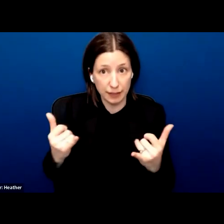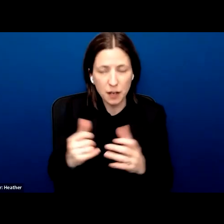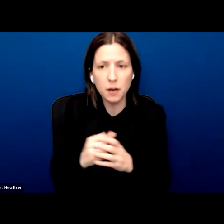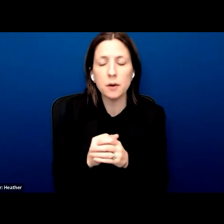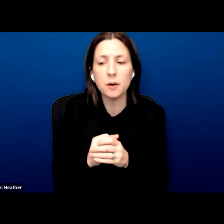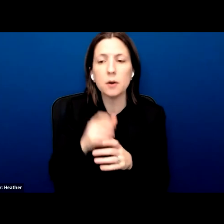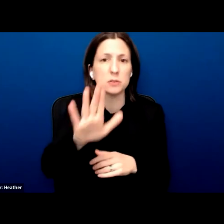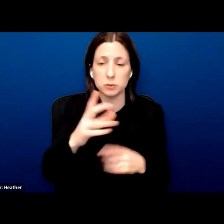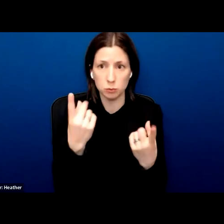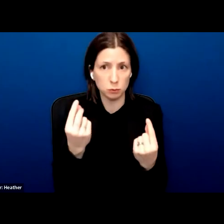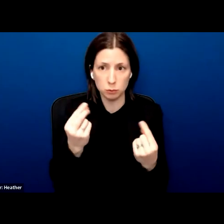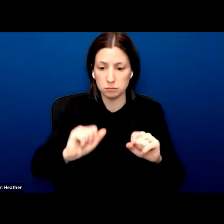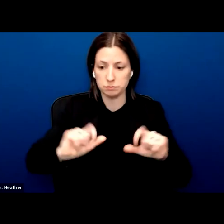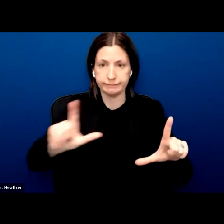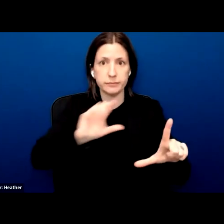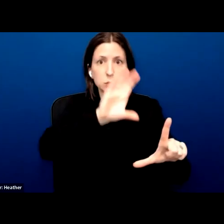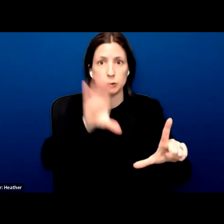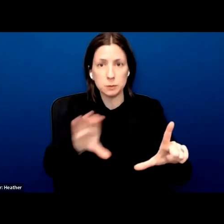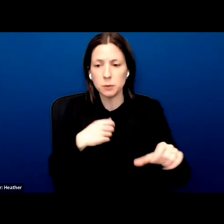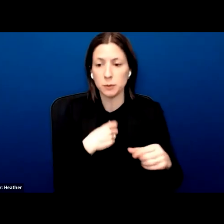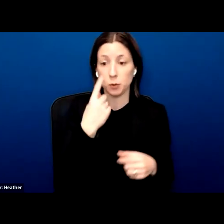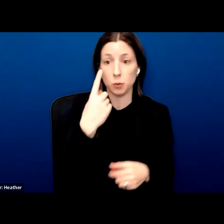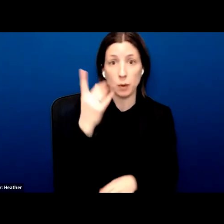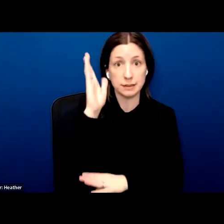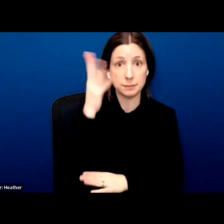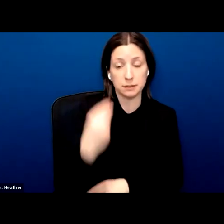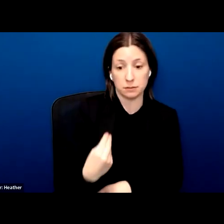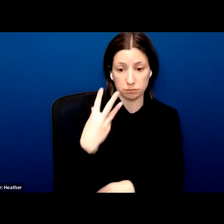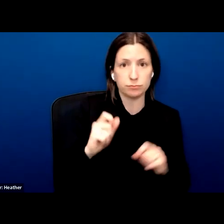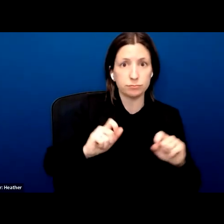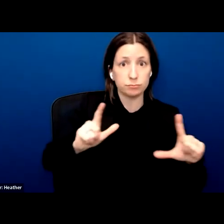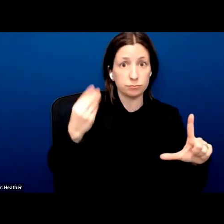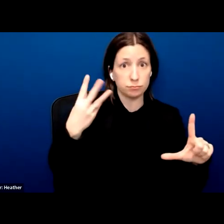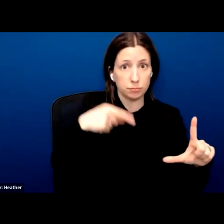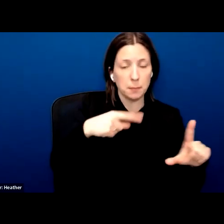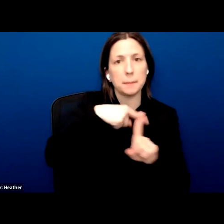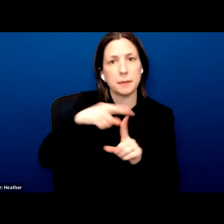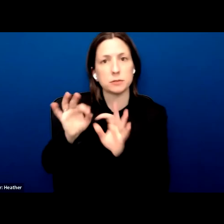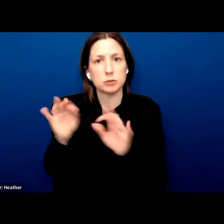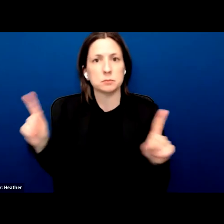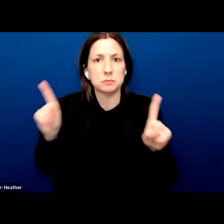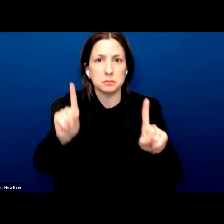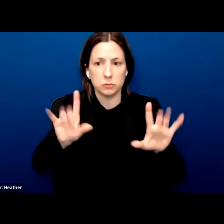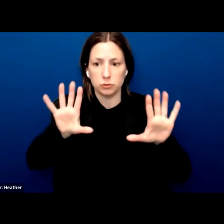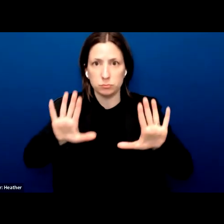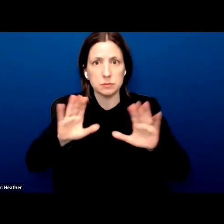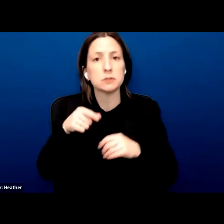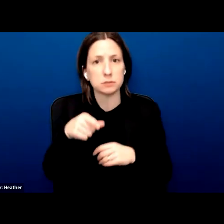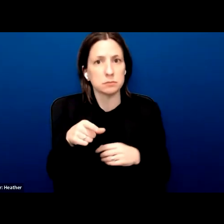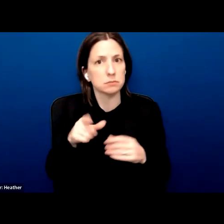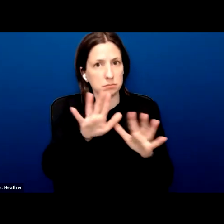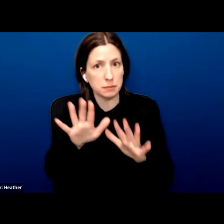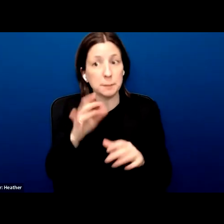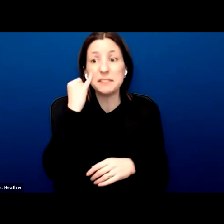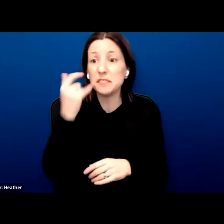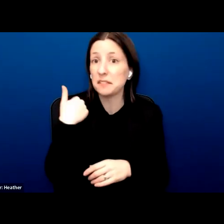so we facilitate the process. And with this, I want to also remind you that if you have any questions, you can post them in